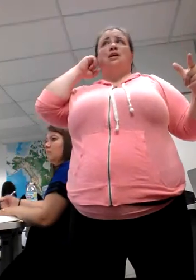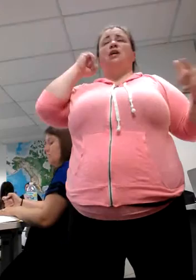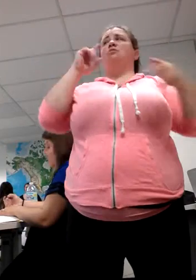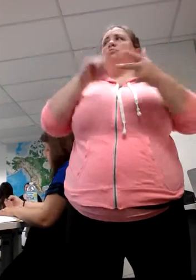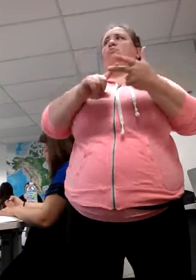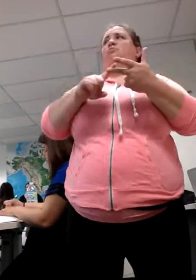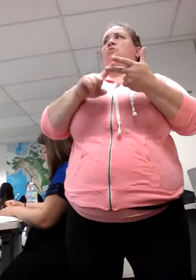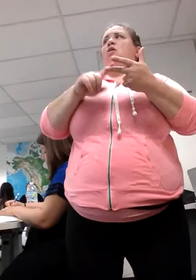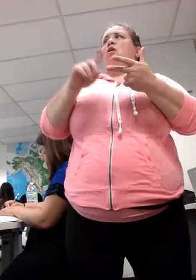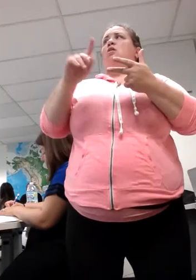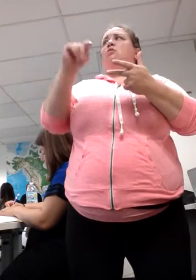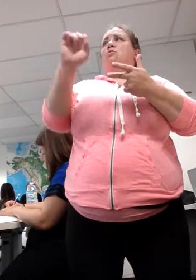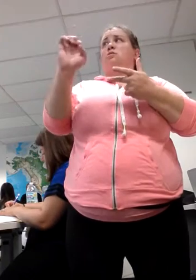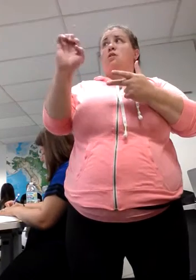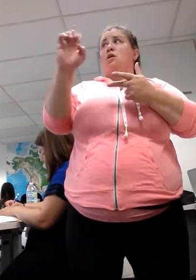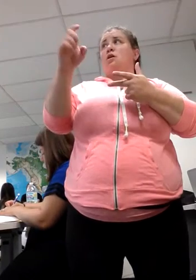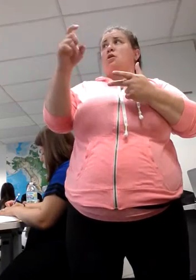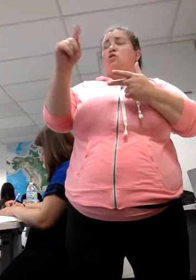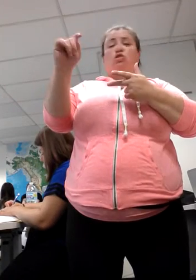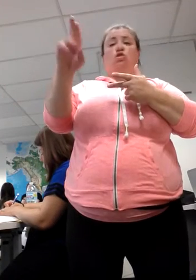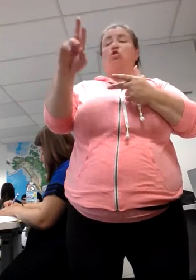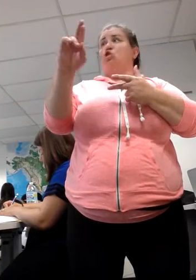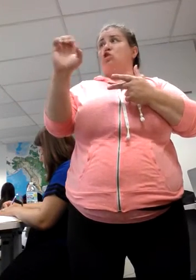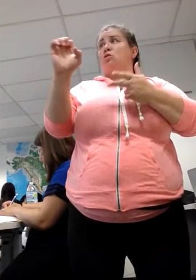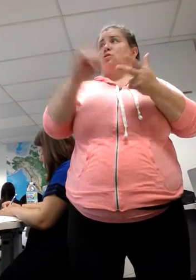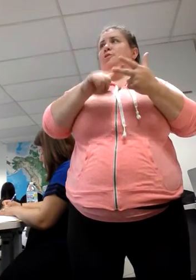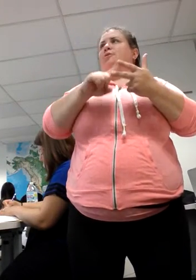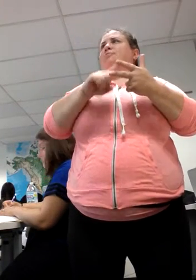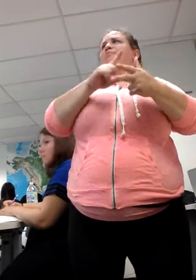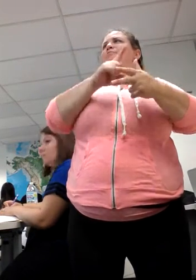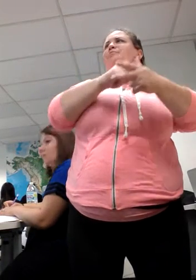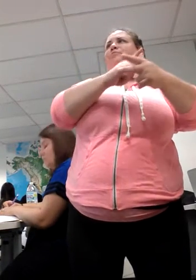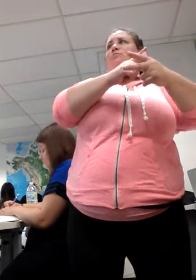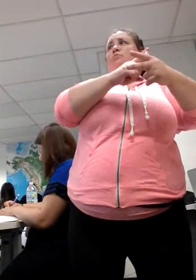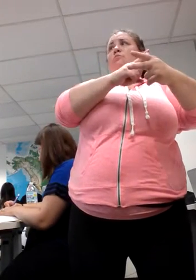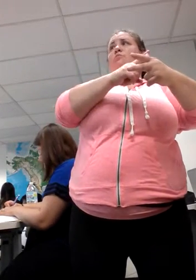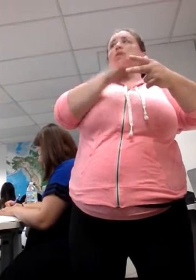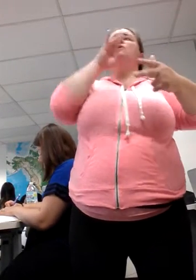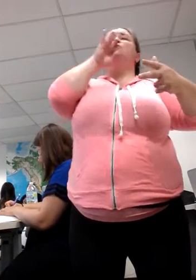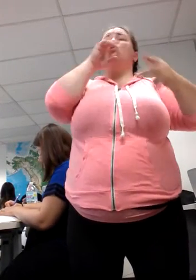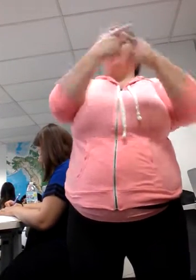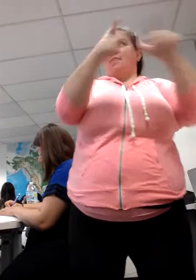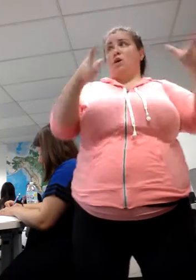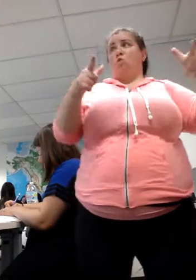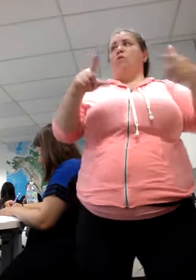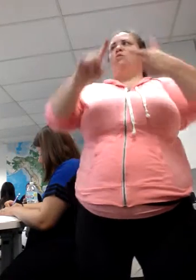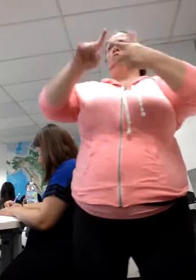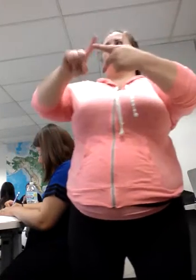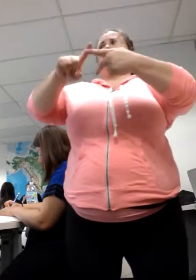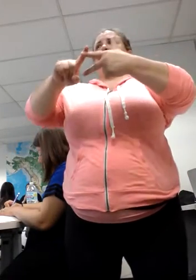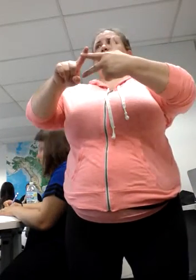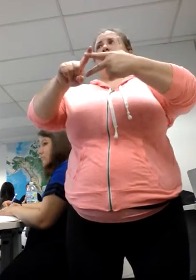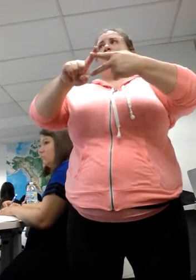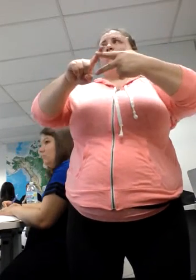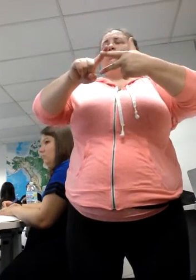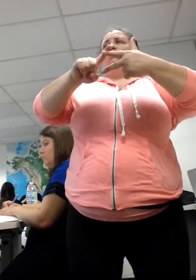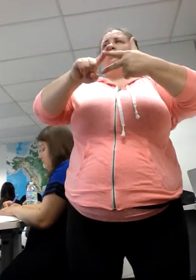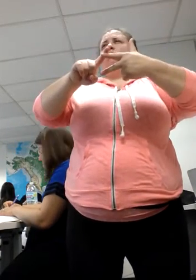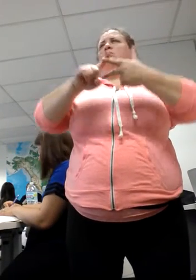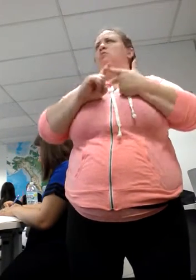images, so they're visual images. And we do use textile, tactile, tactile in deaf-blind